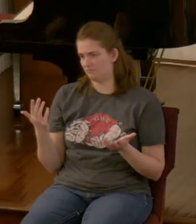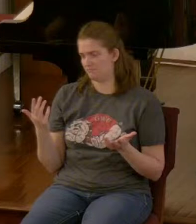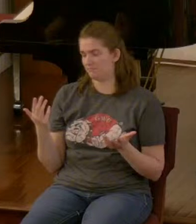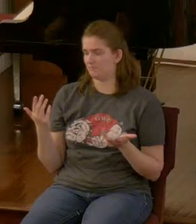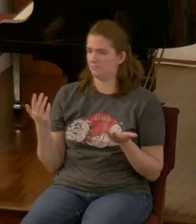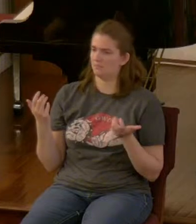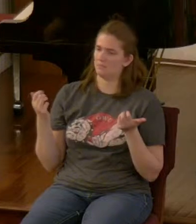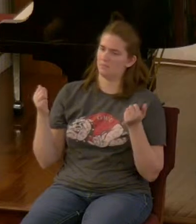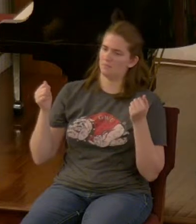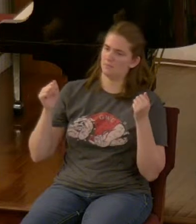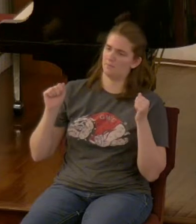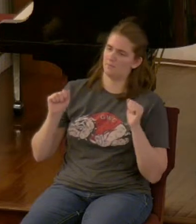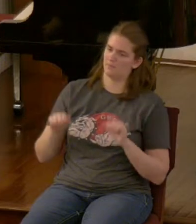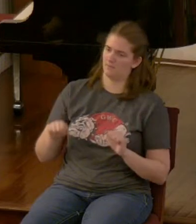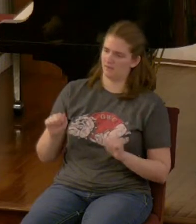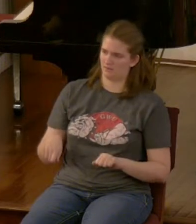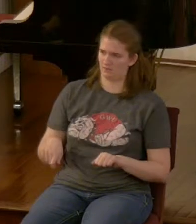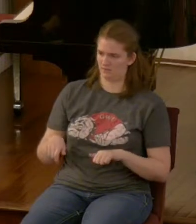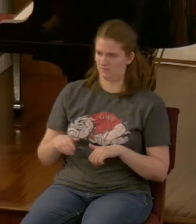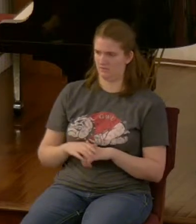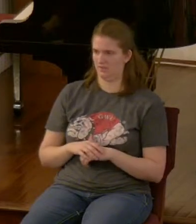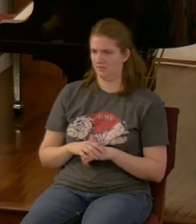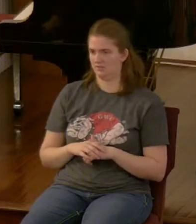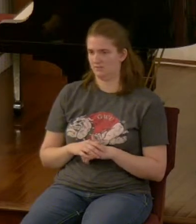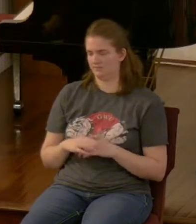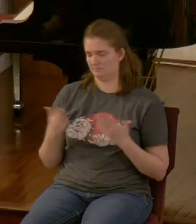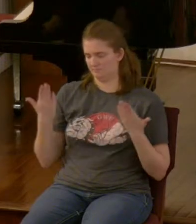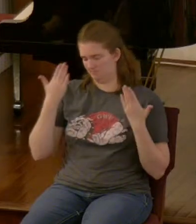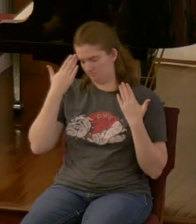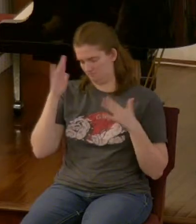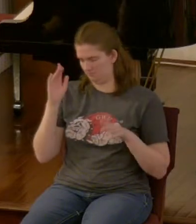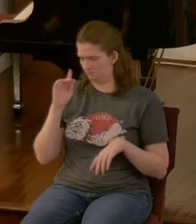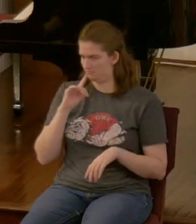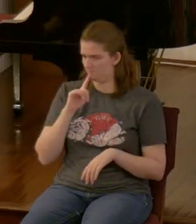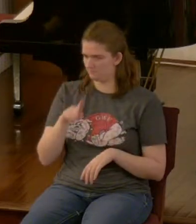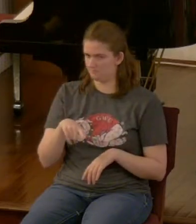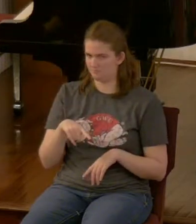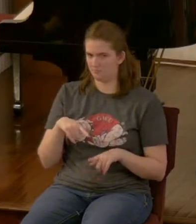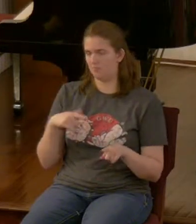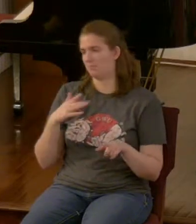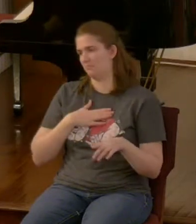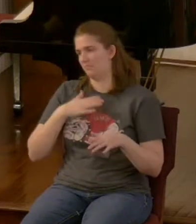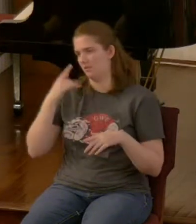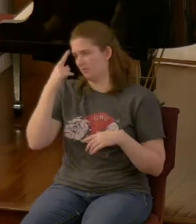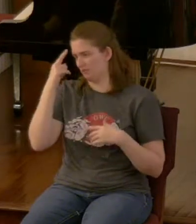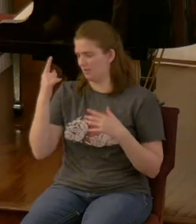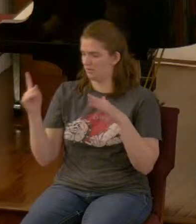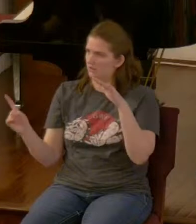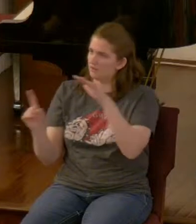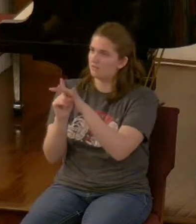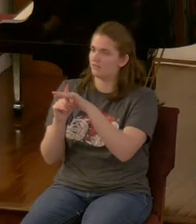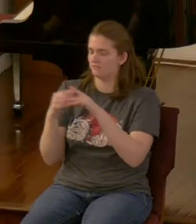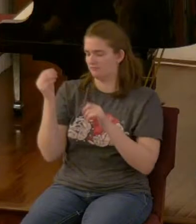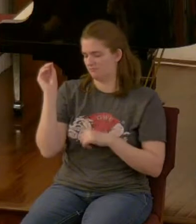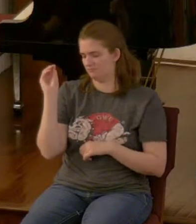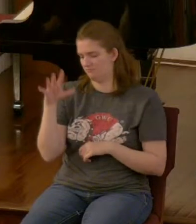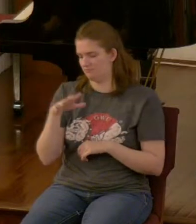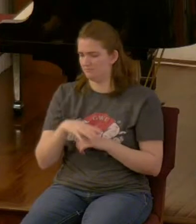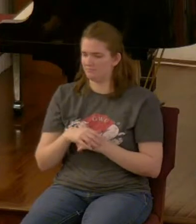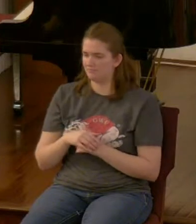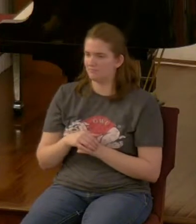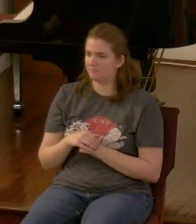may be the case but I can't say for sure yeah okay